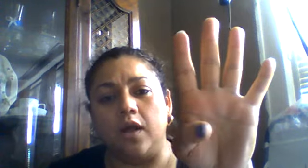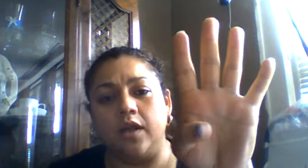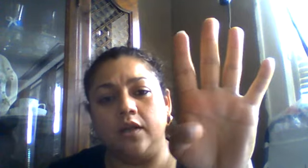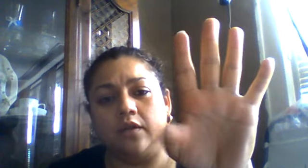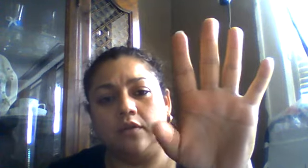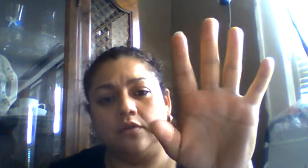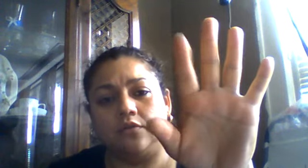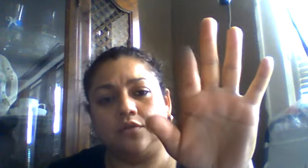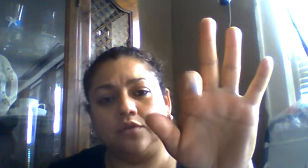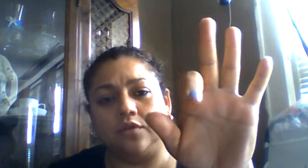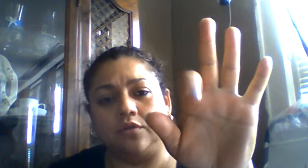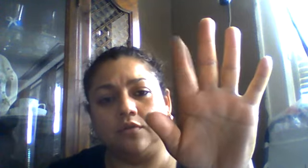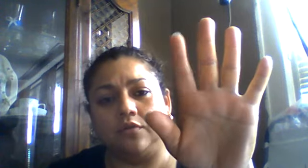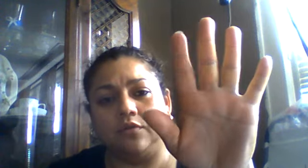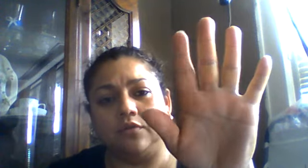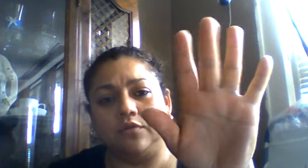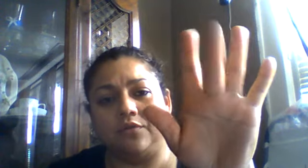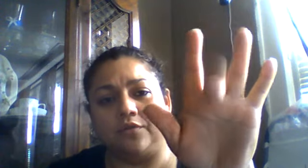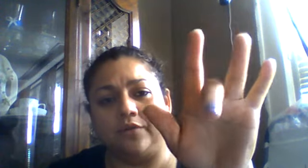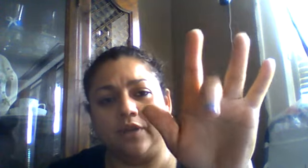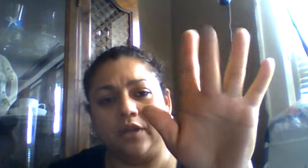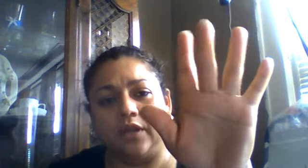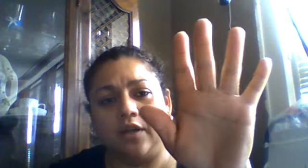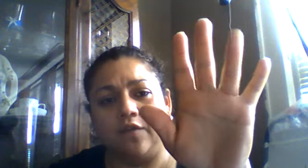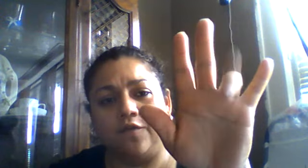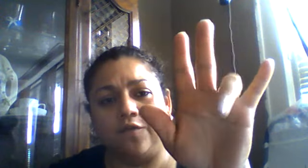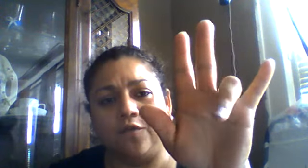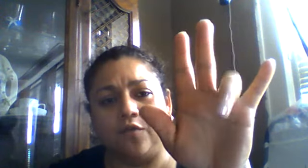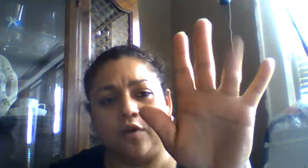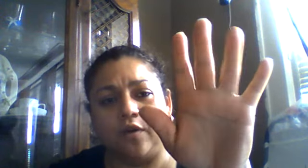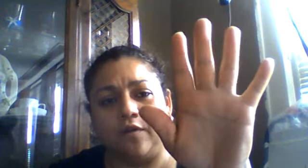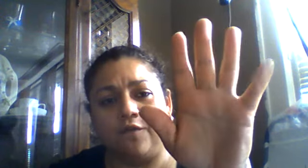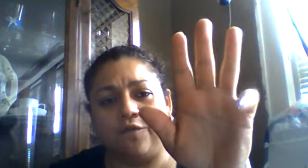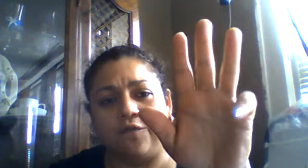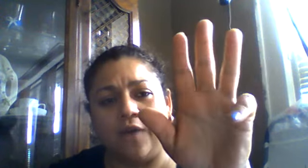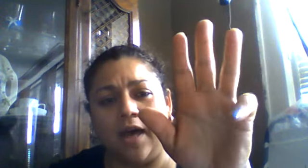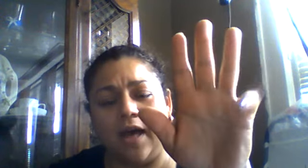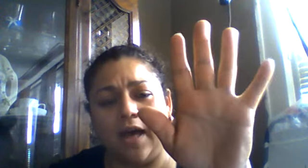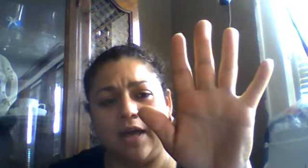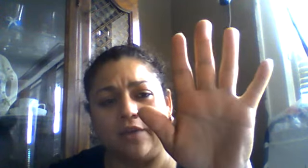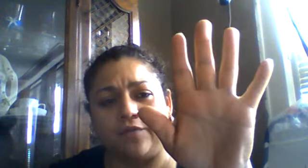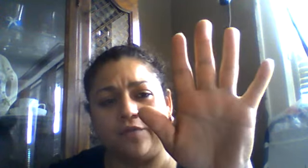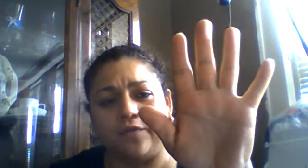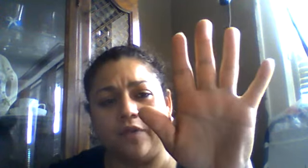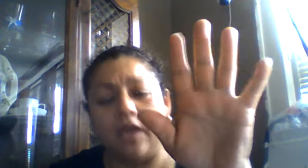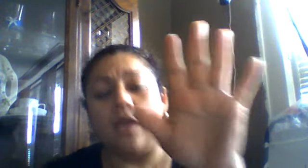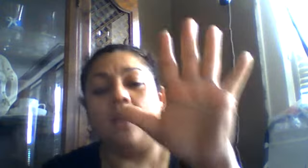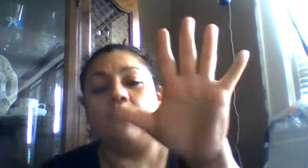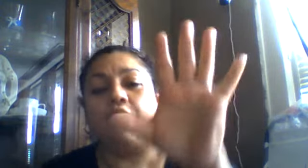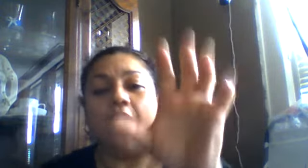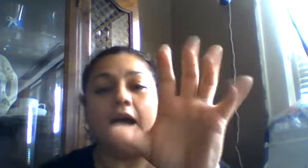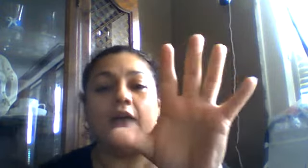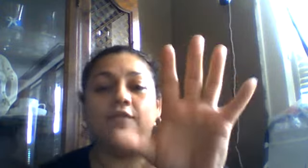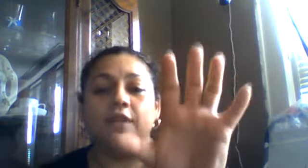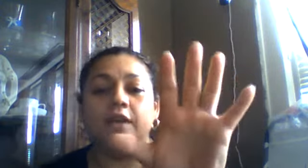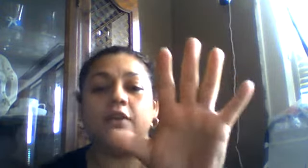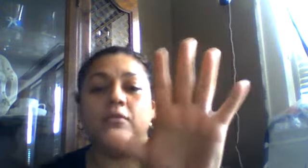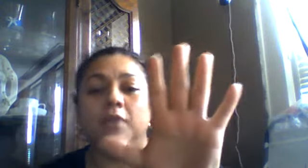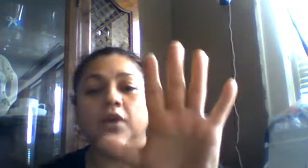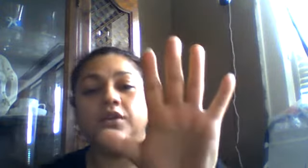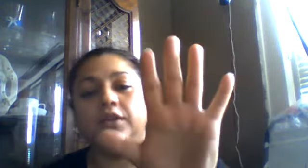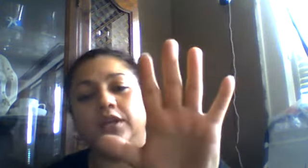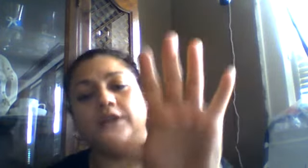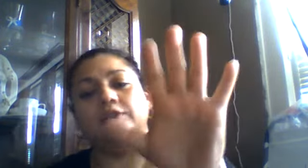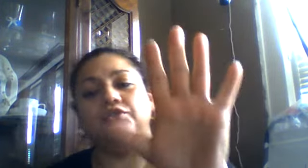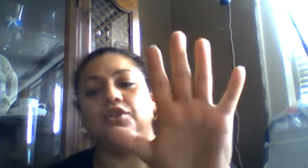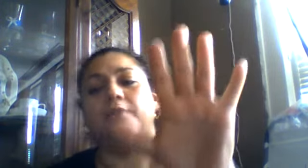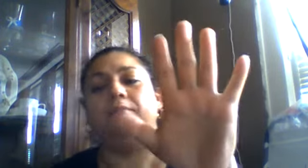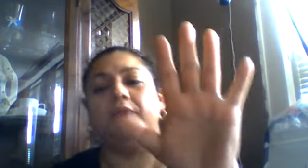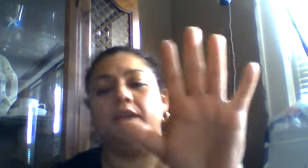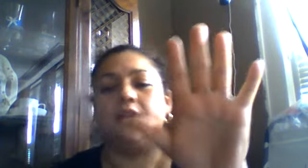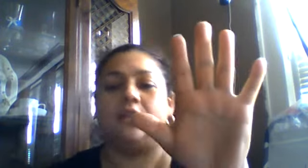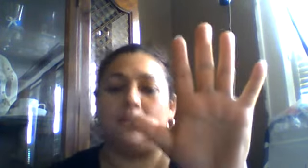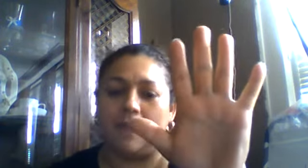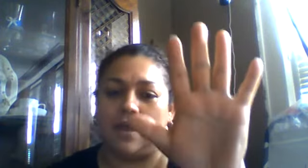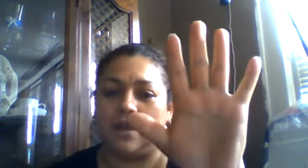how two three four four five five five little monkeys jumping in the bed